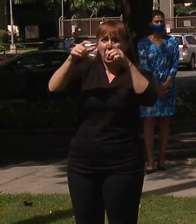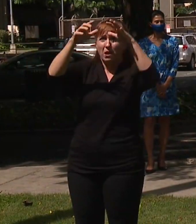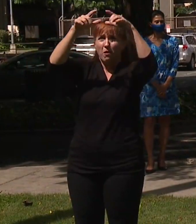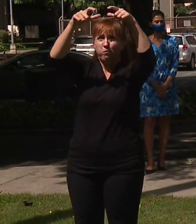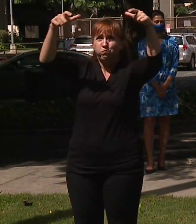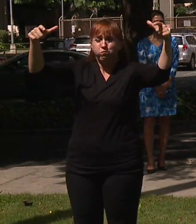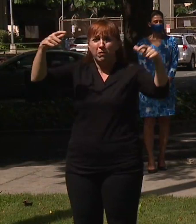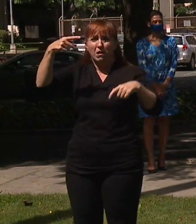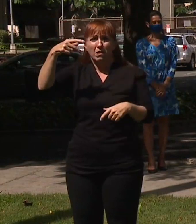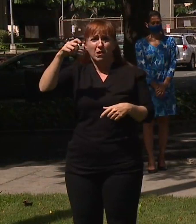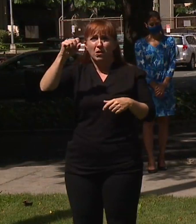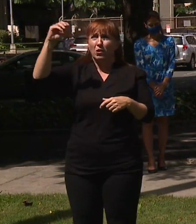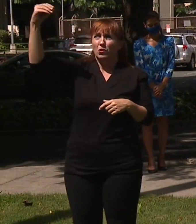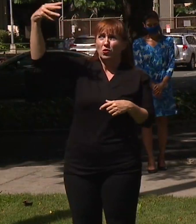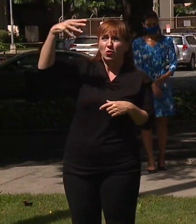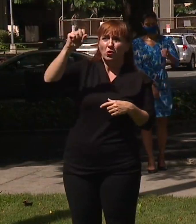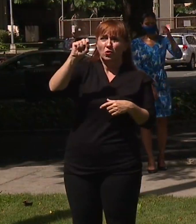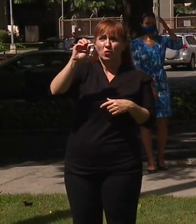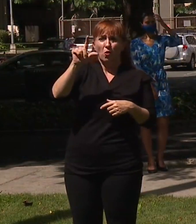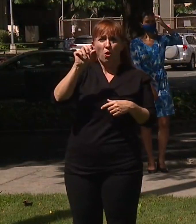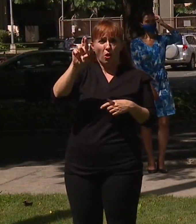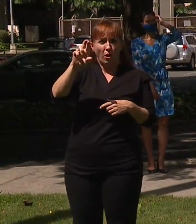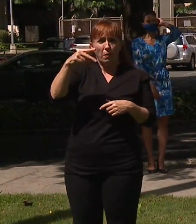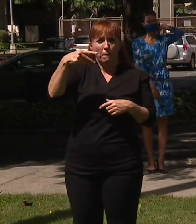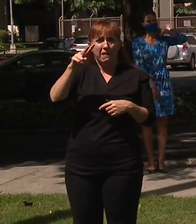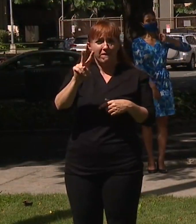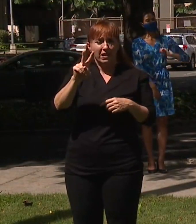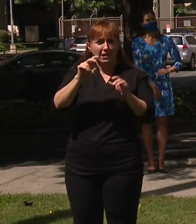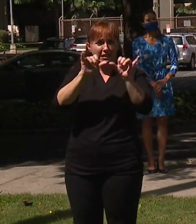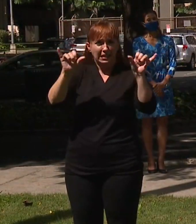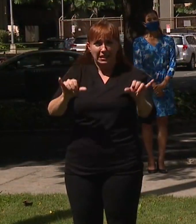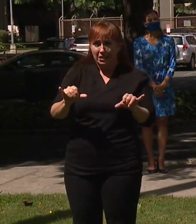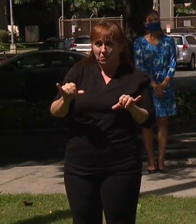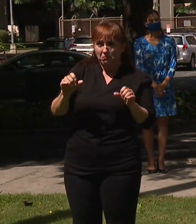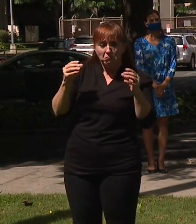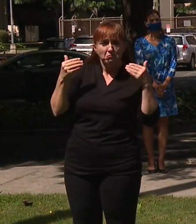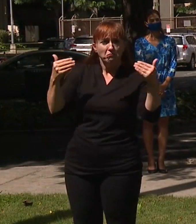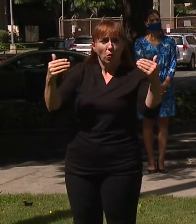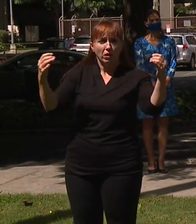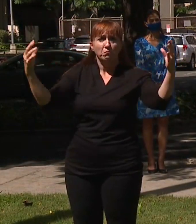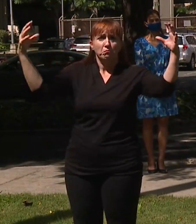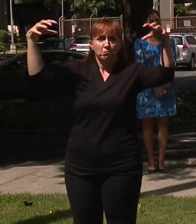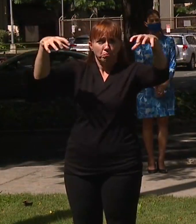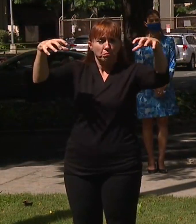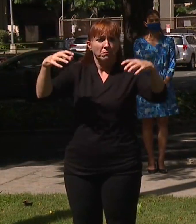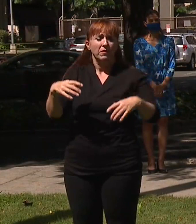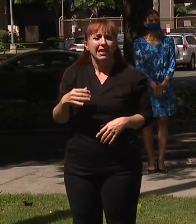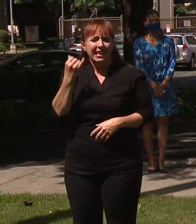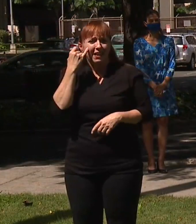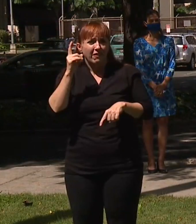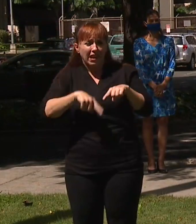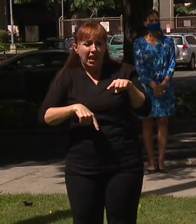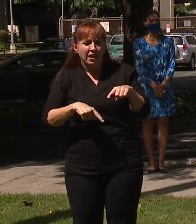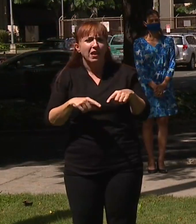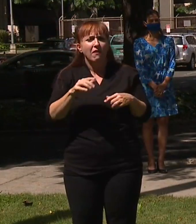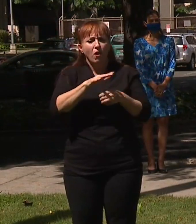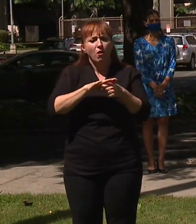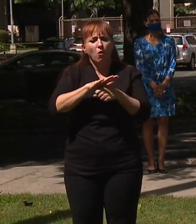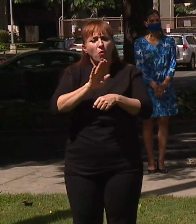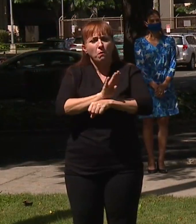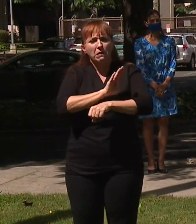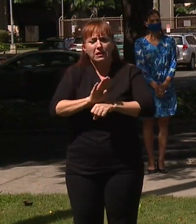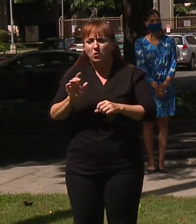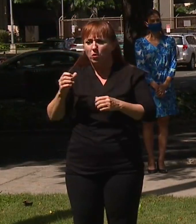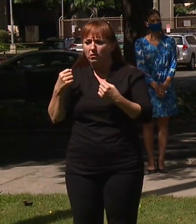do that. If you don't, you know, there's lots of local residential installers that actually come install the PV equipment on your house,